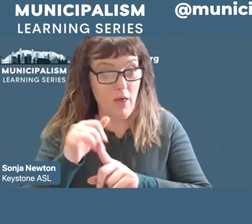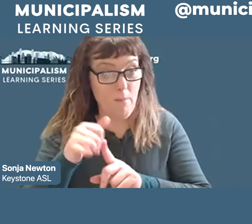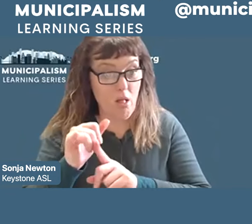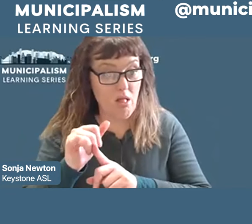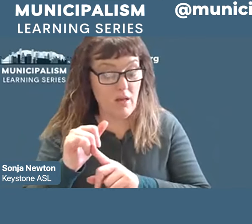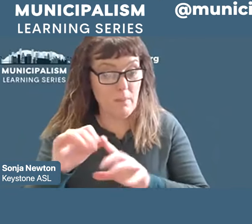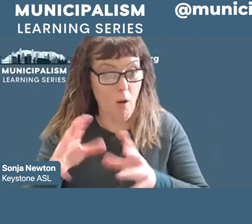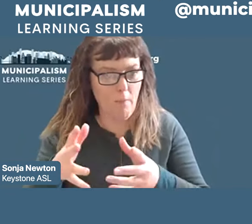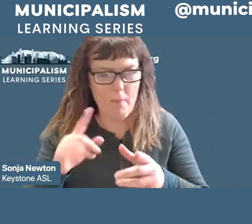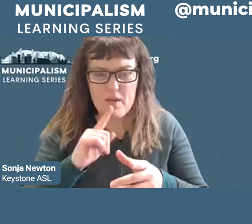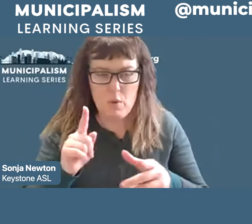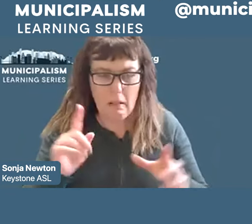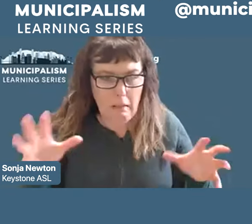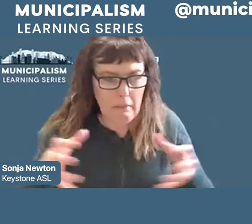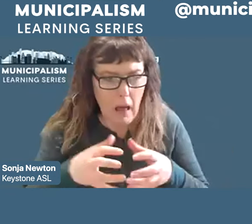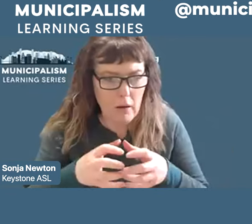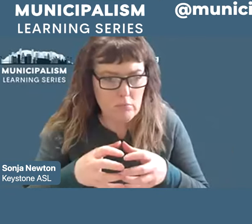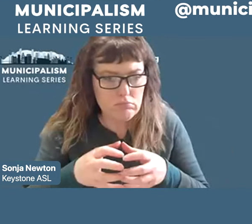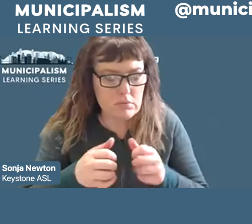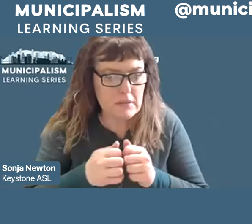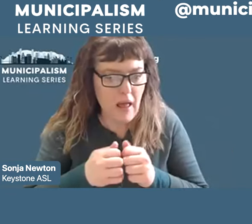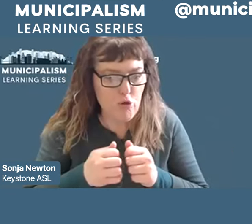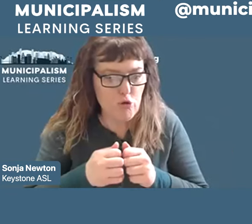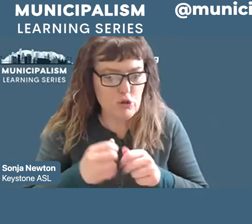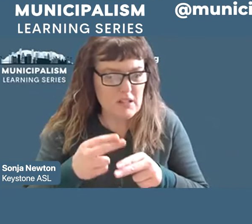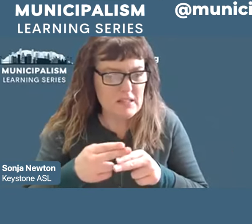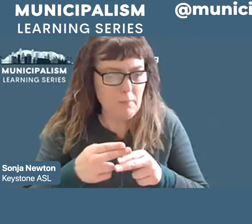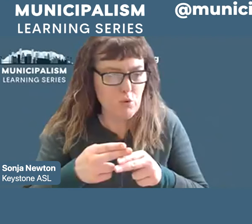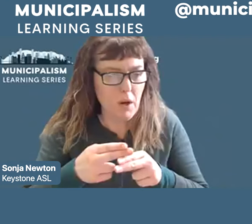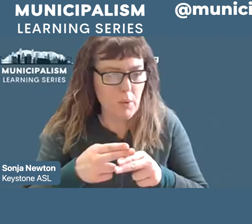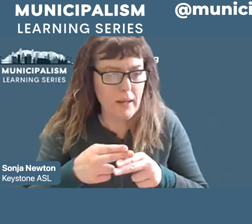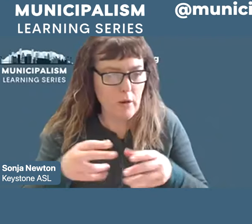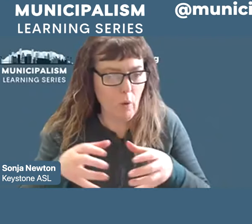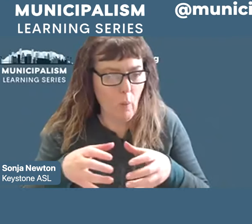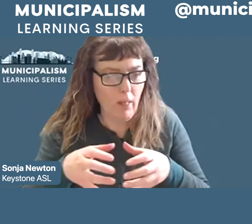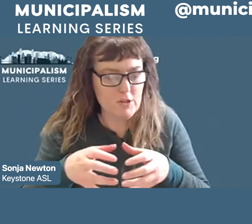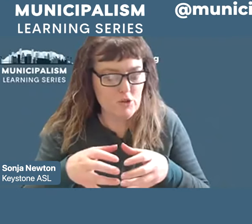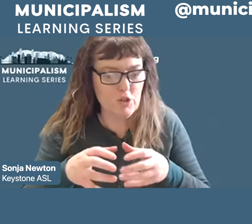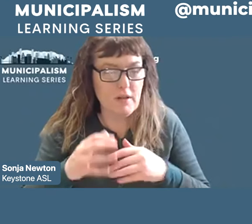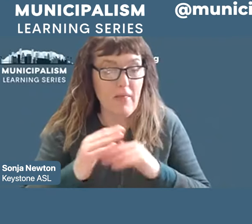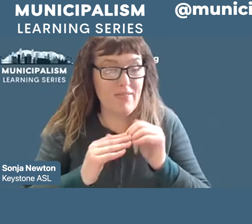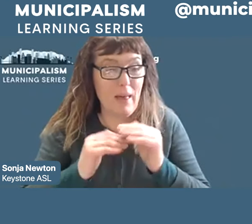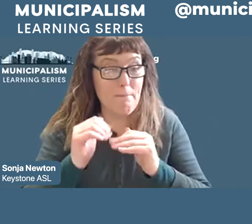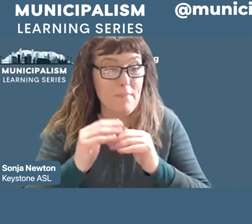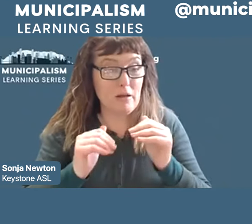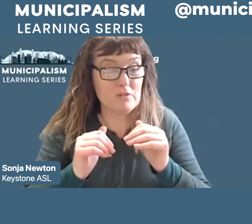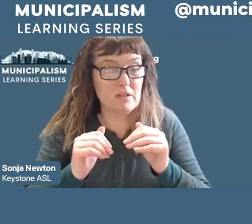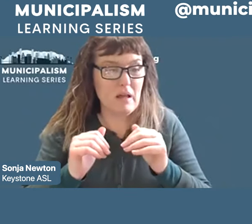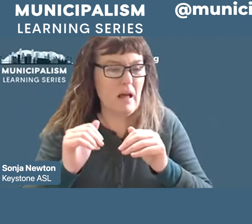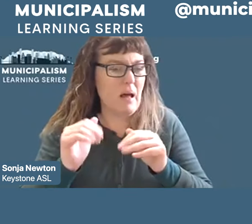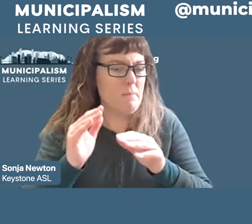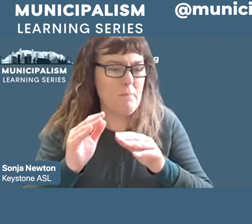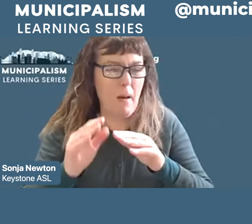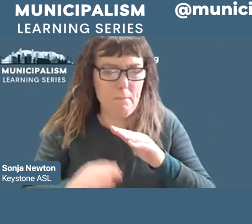together temporary coalitions and built, over time, a base of support. Whether in